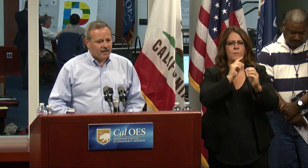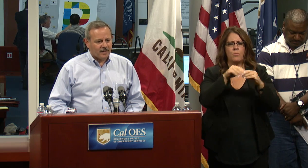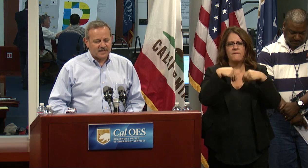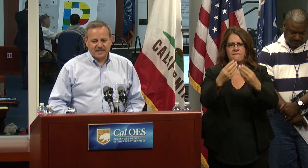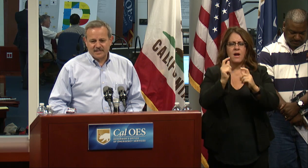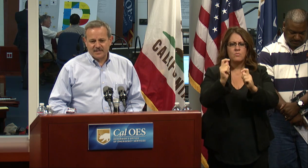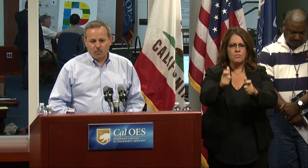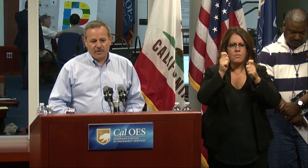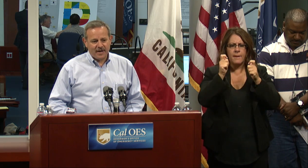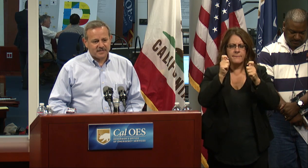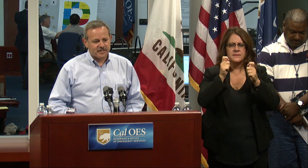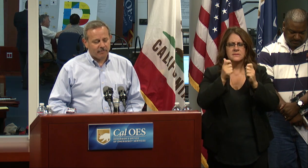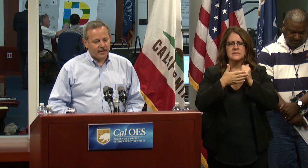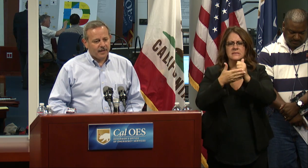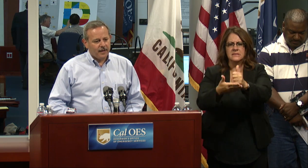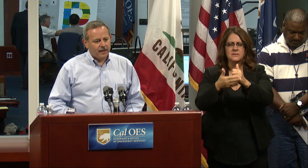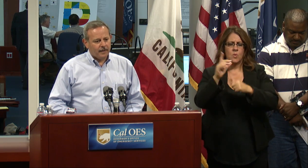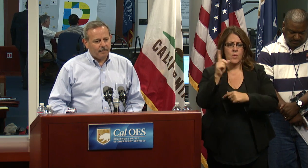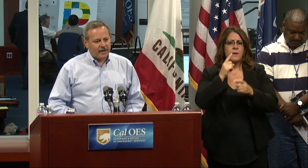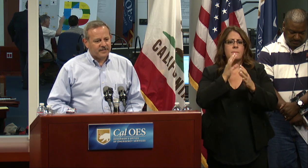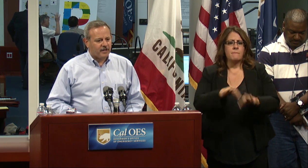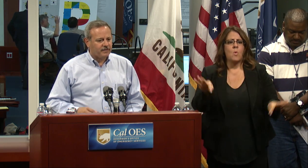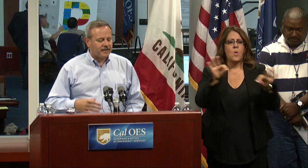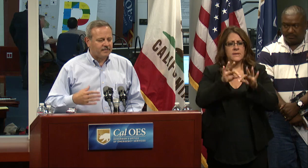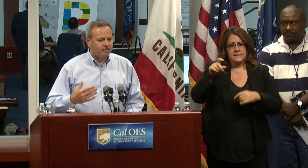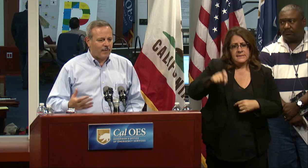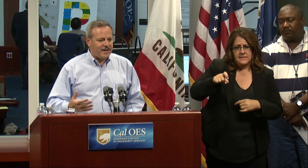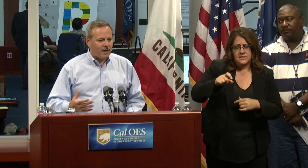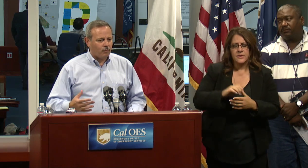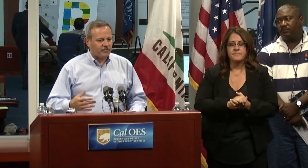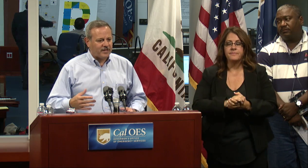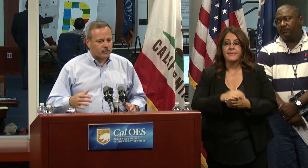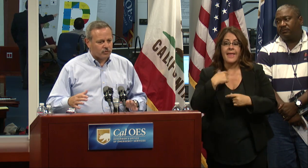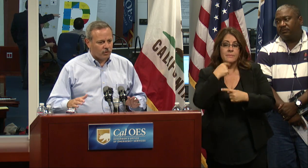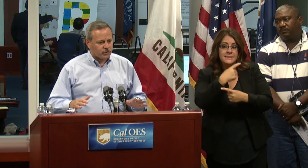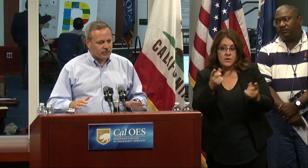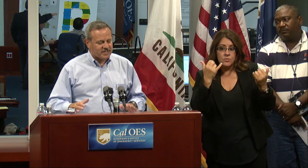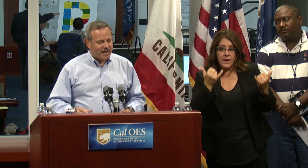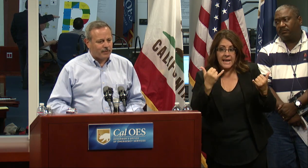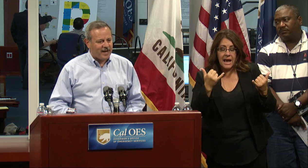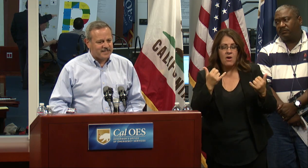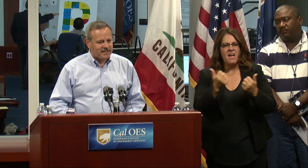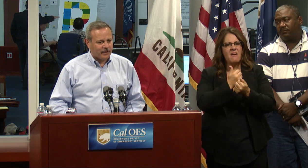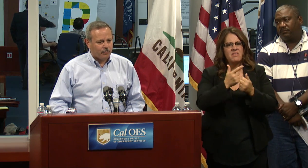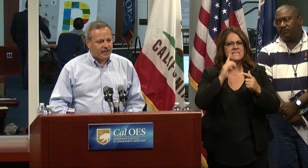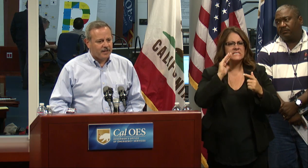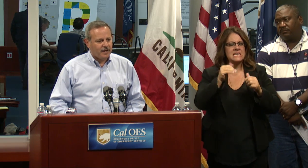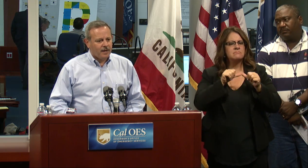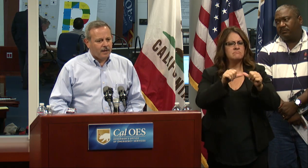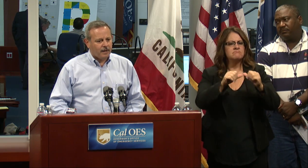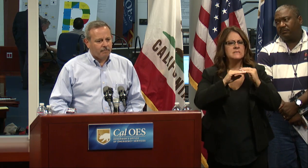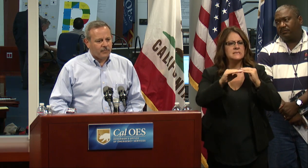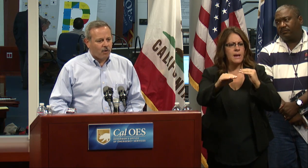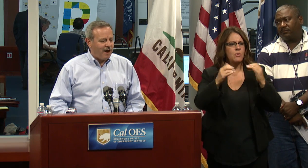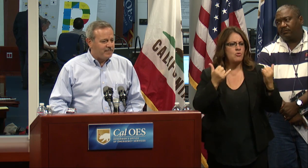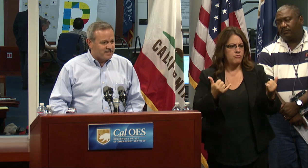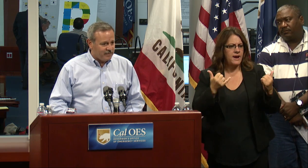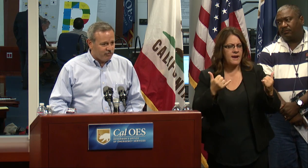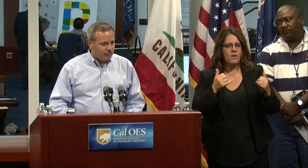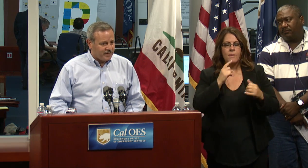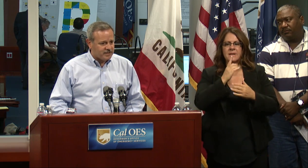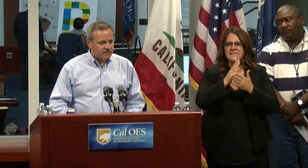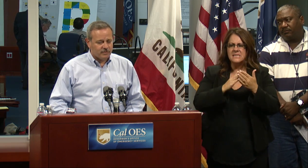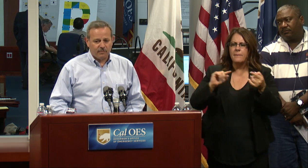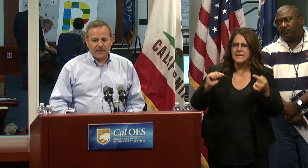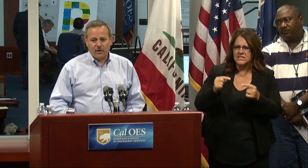assistance where necessary. I could tell you that right now things are sort of stabilizing a little bit. There have been